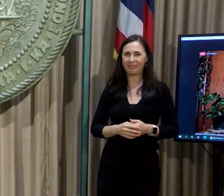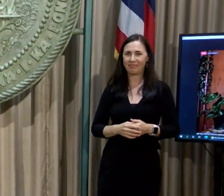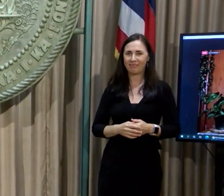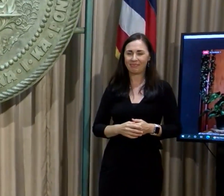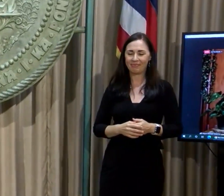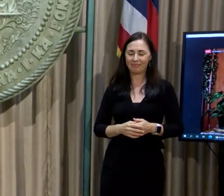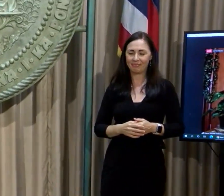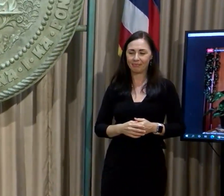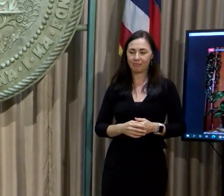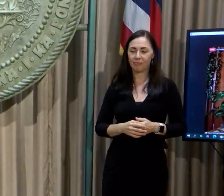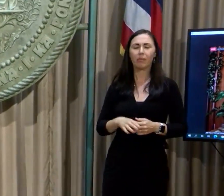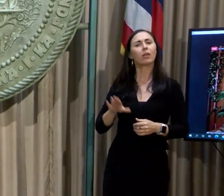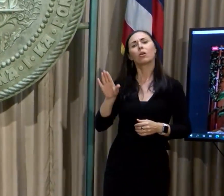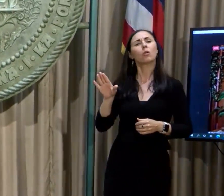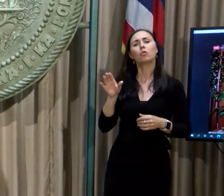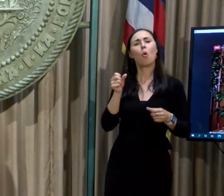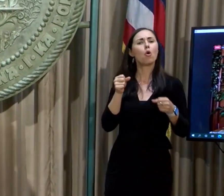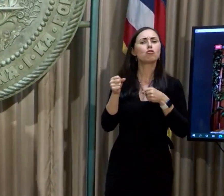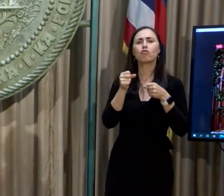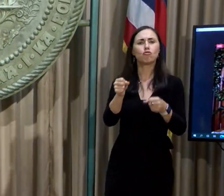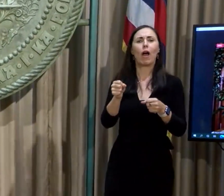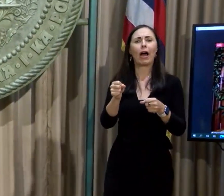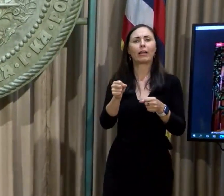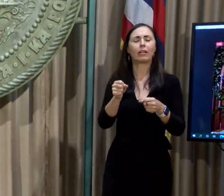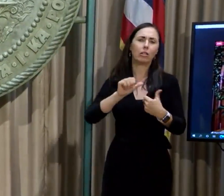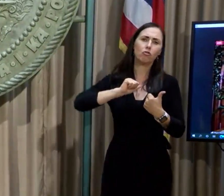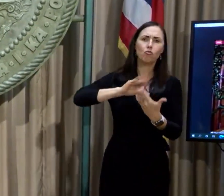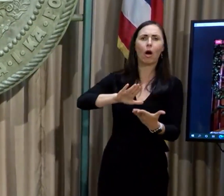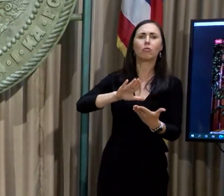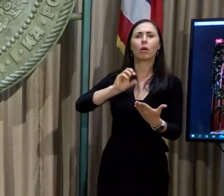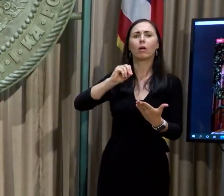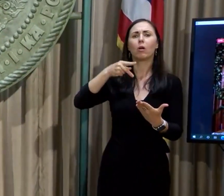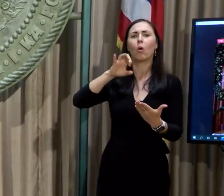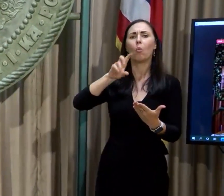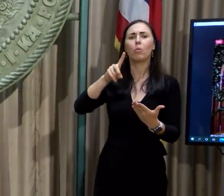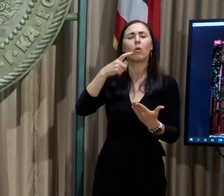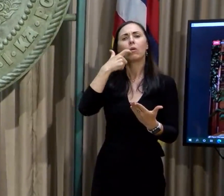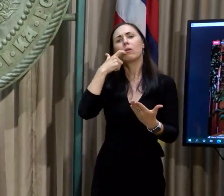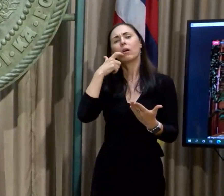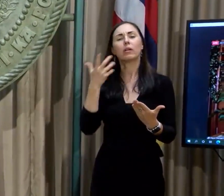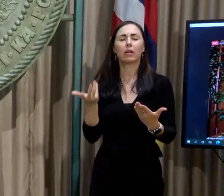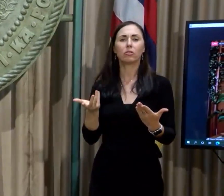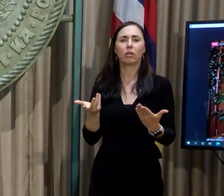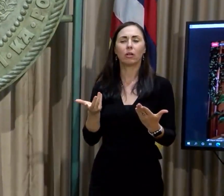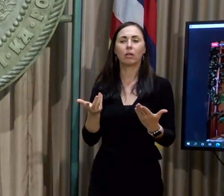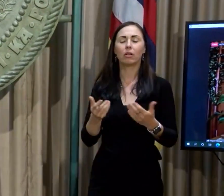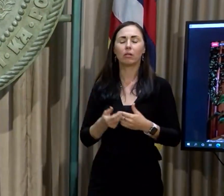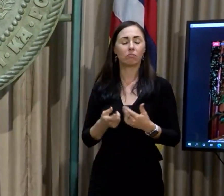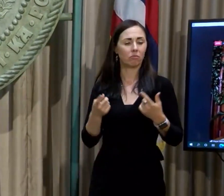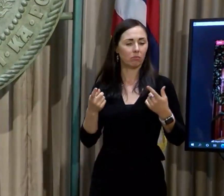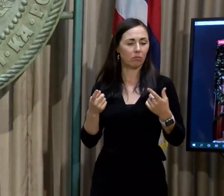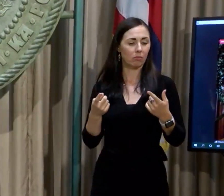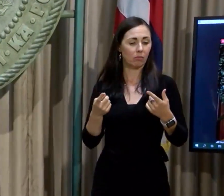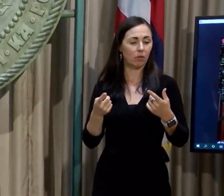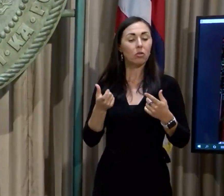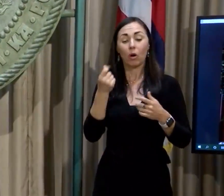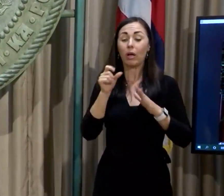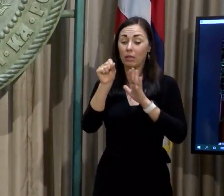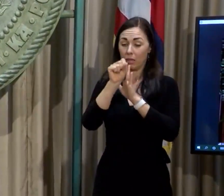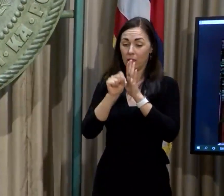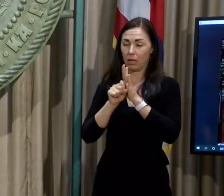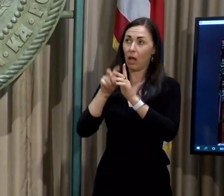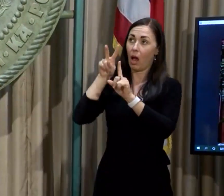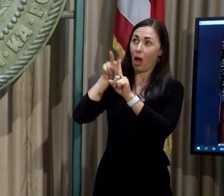as part of the strategy to battle opioids against the state applies for what's known as the state opioid